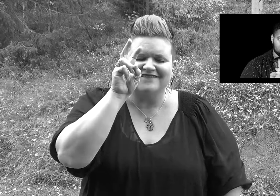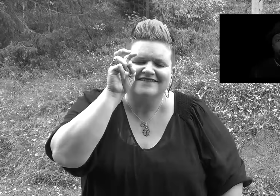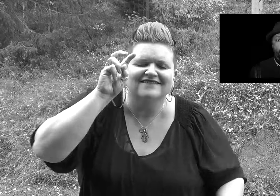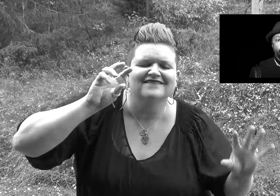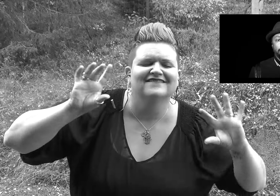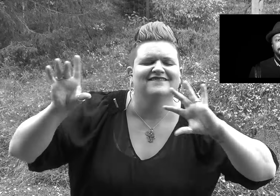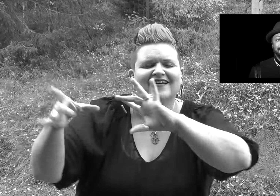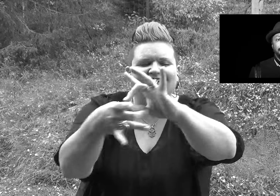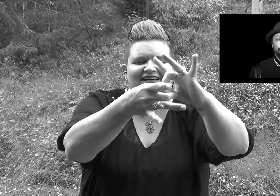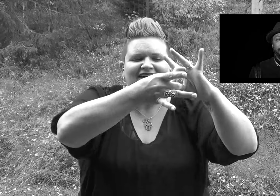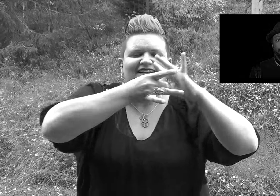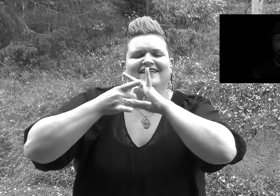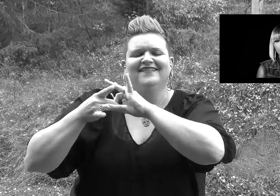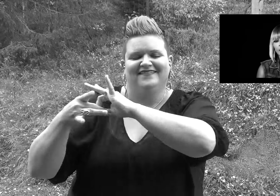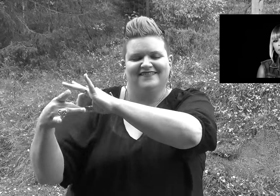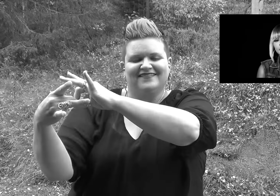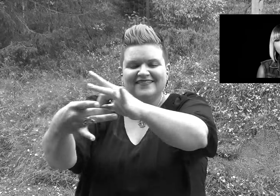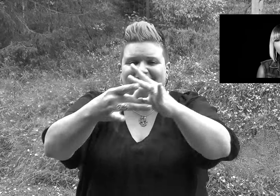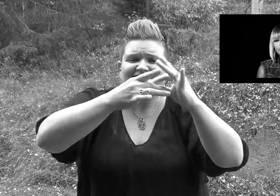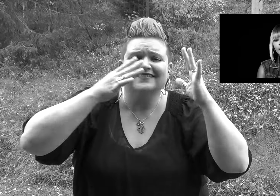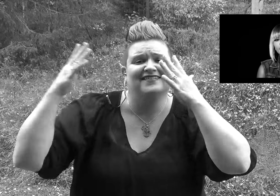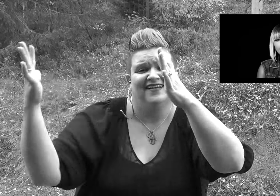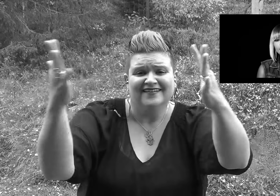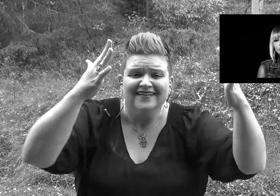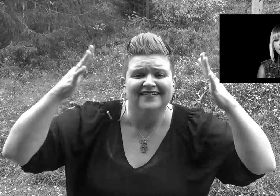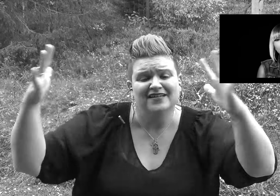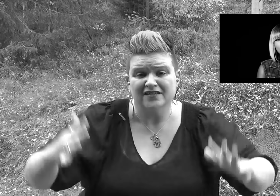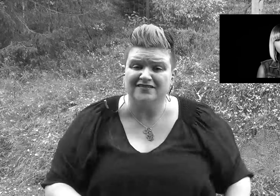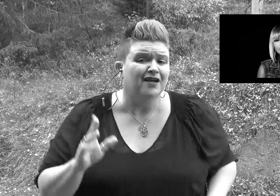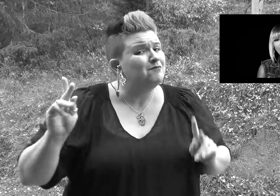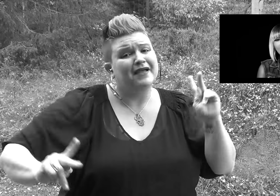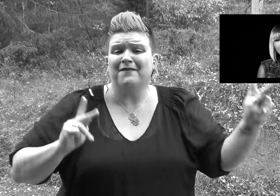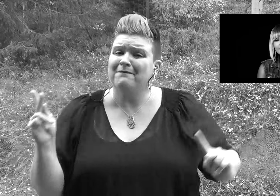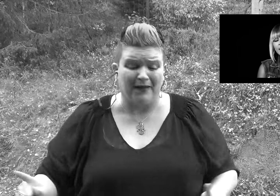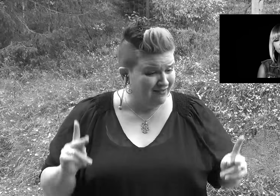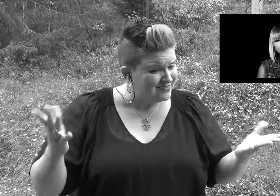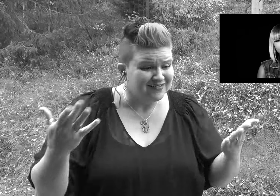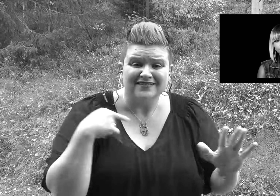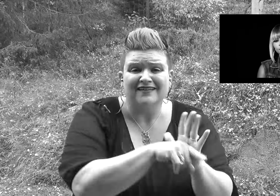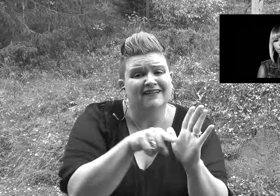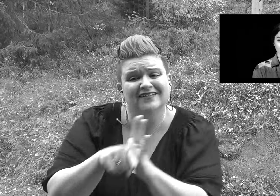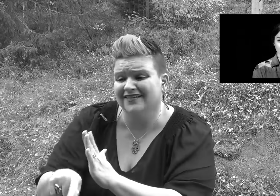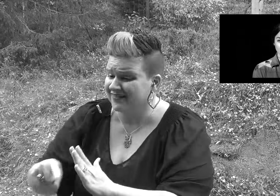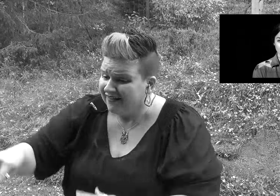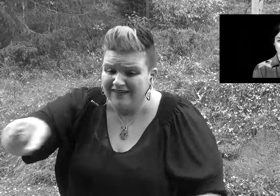love so the whole world's celebrating People killing, people dying